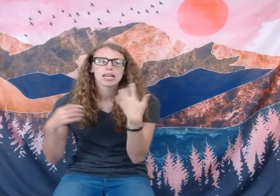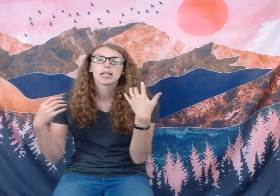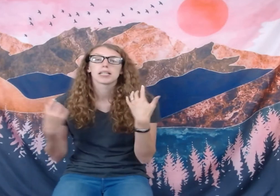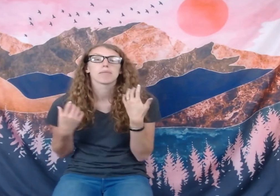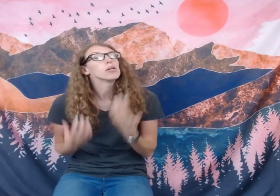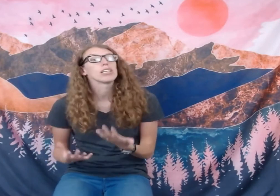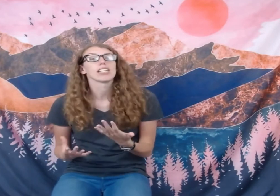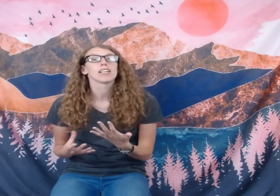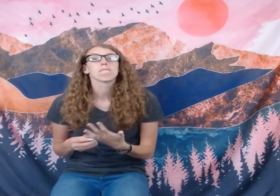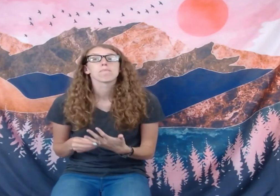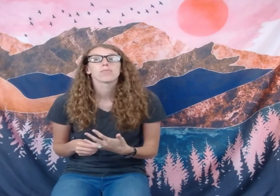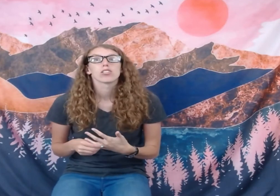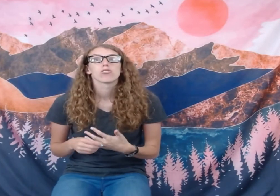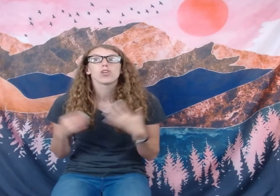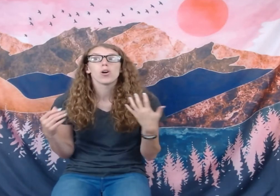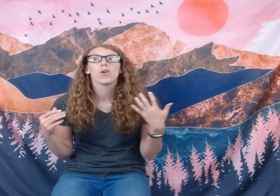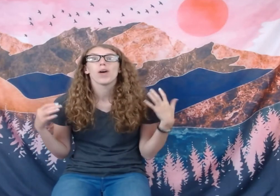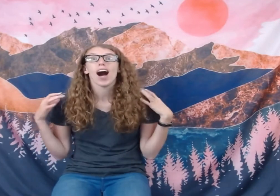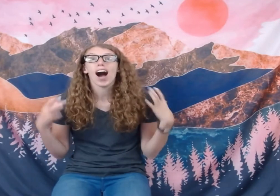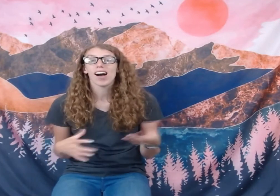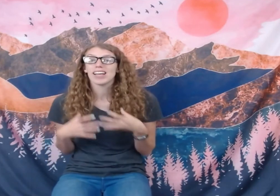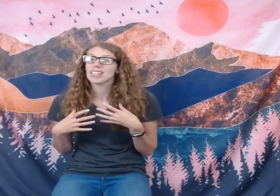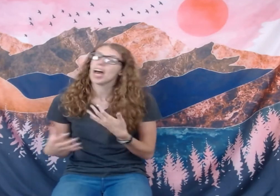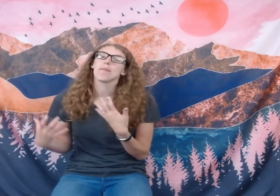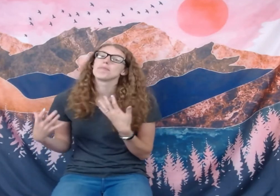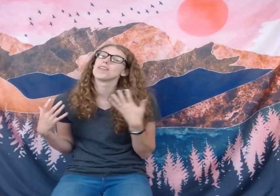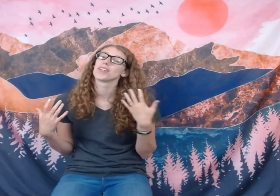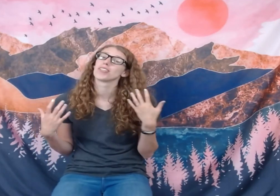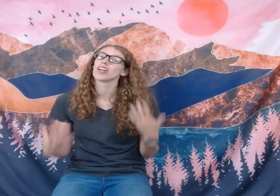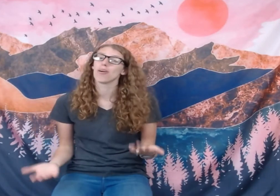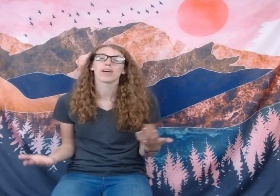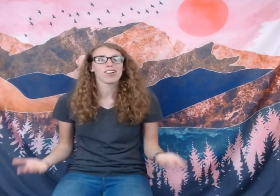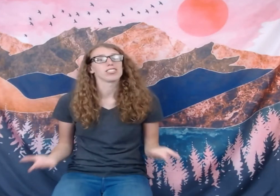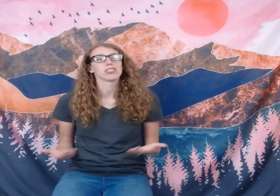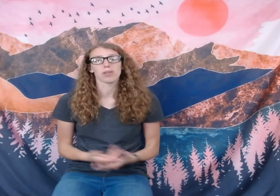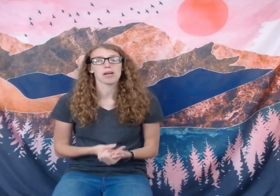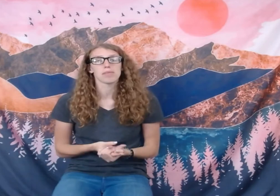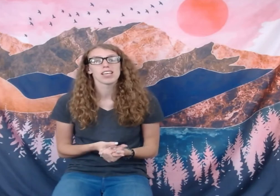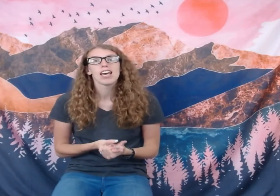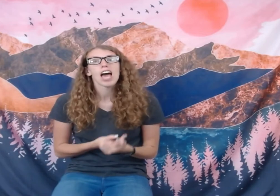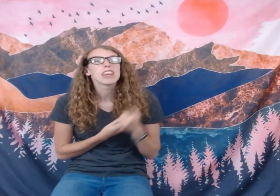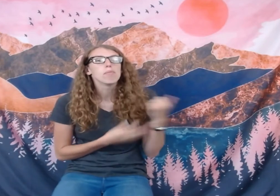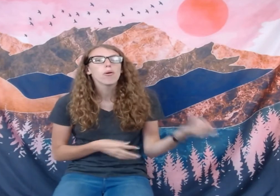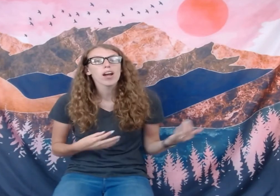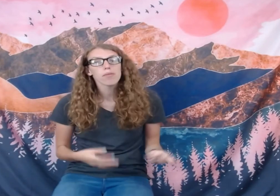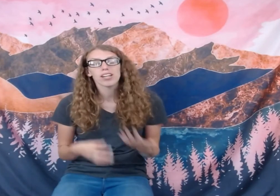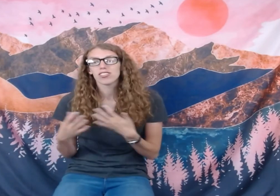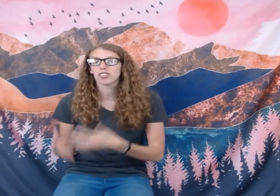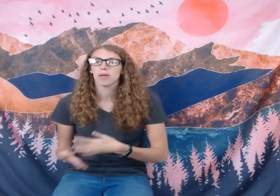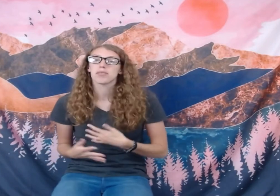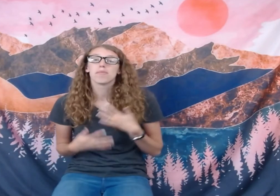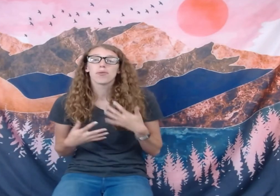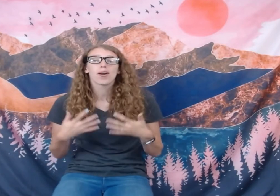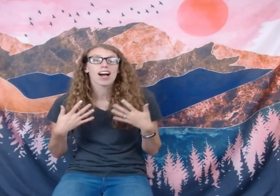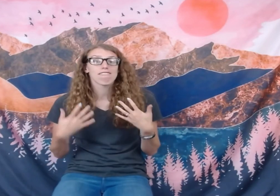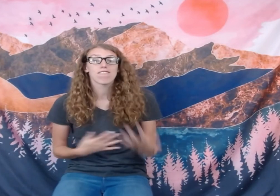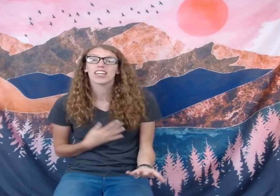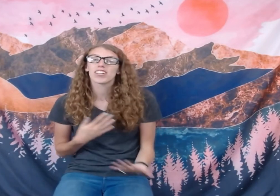community. So I kept going on trips. And the more I went on trips, the more I figured